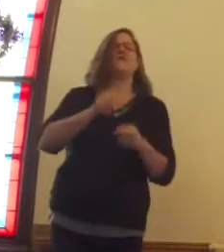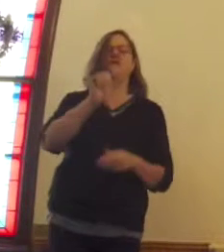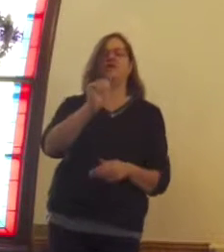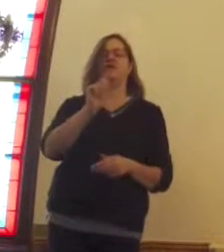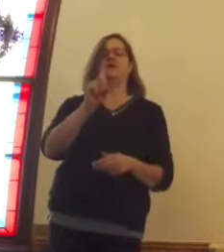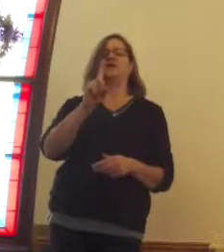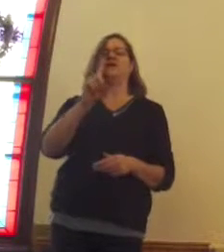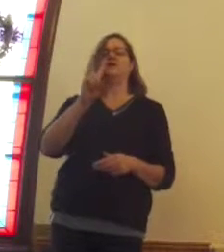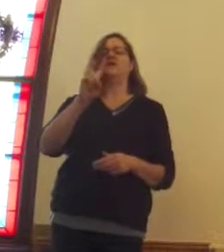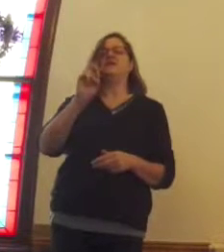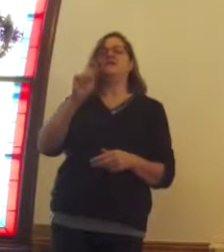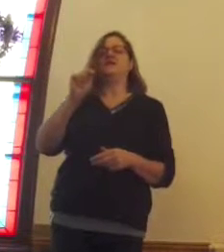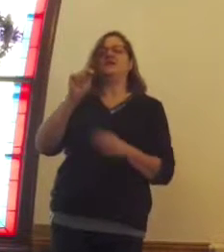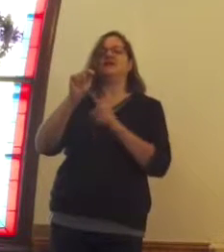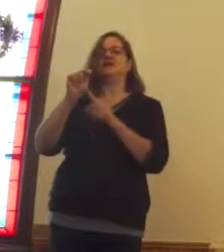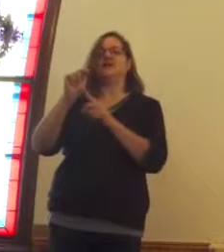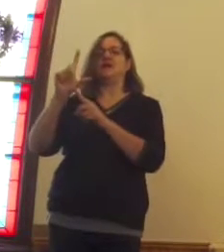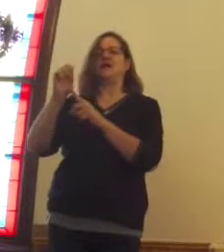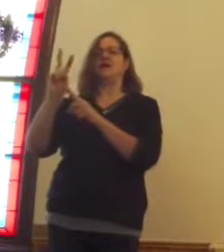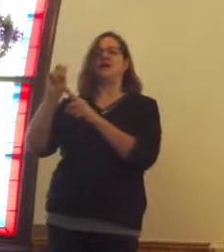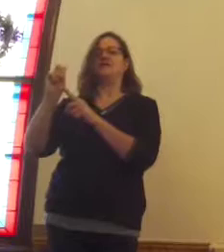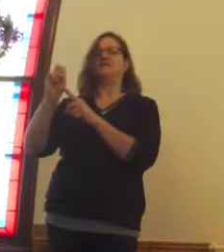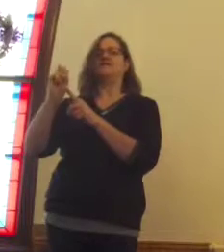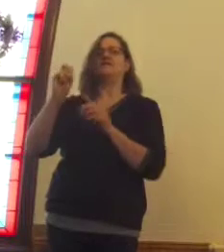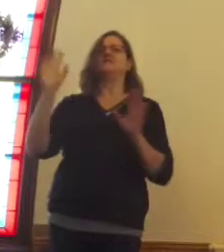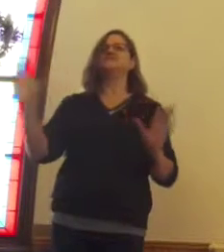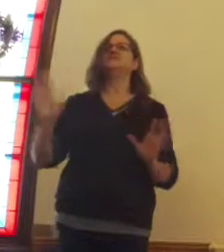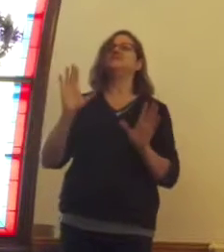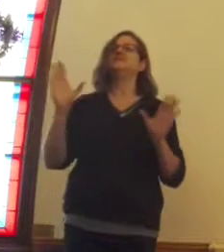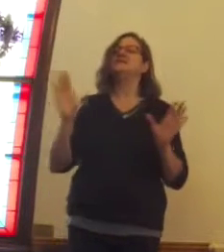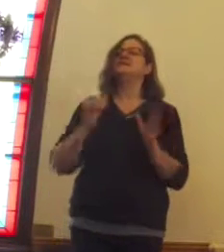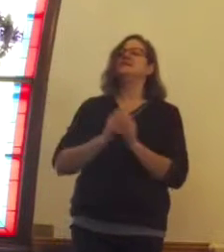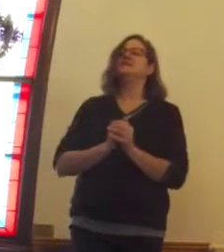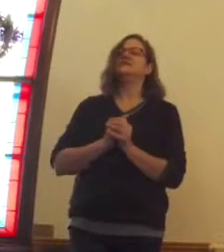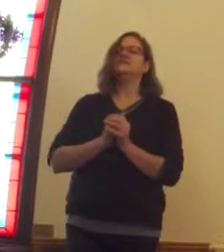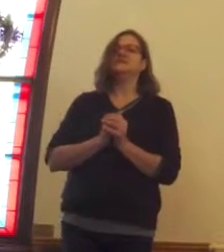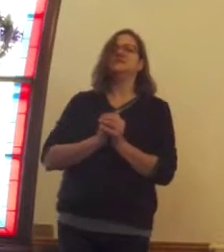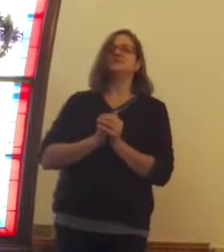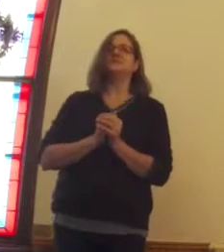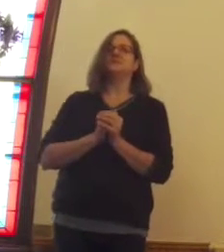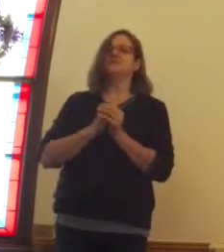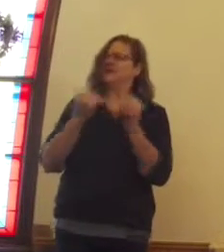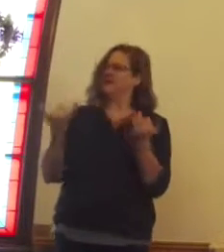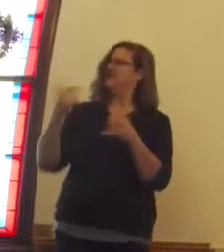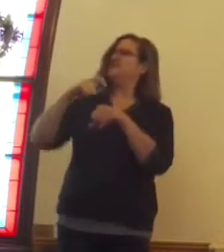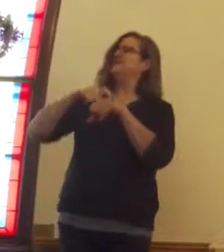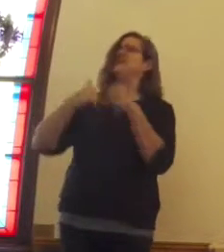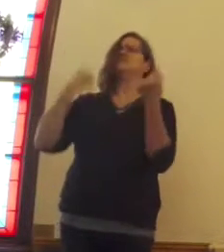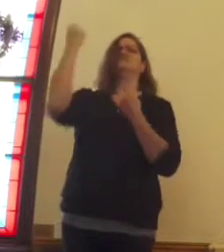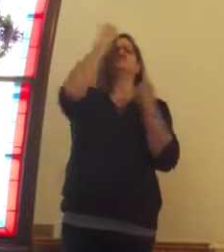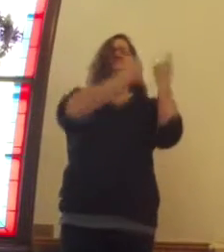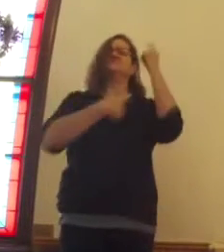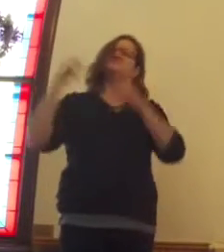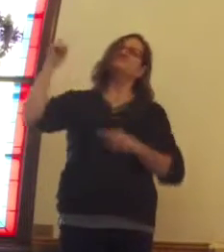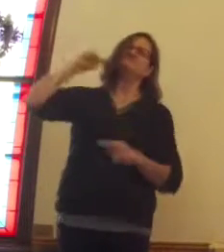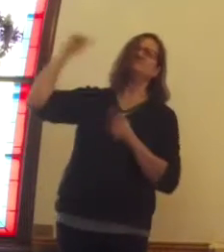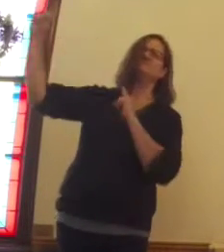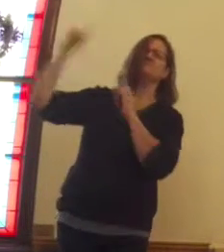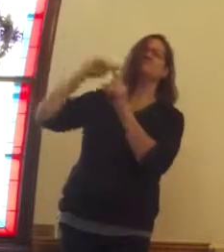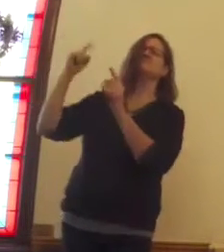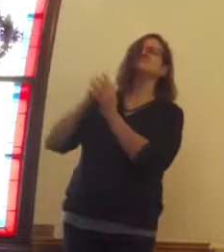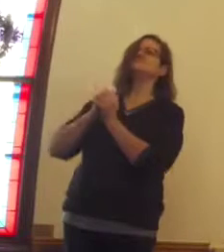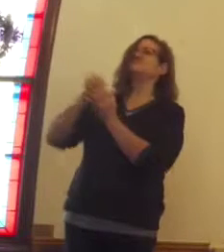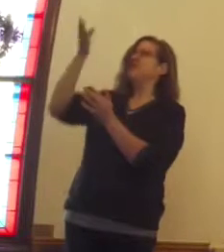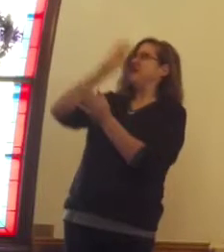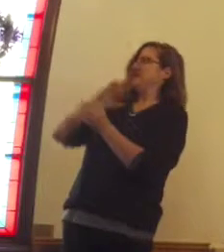love Sunday. It's usually at this point that we hear in scriptures that lend around God's